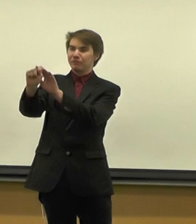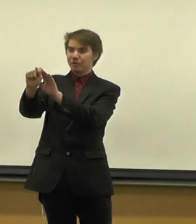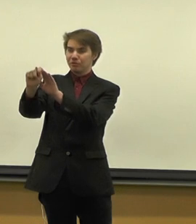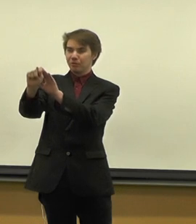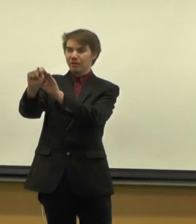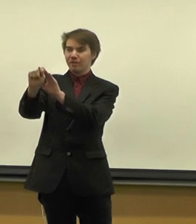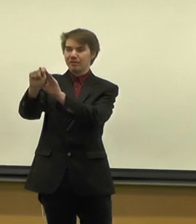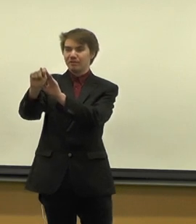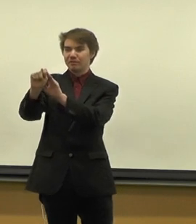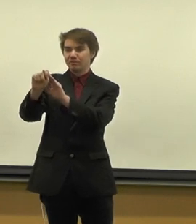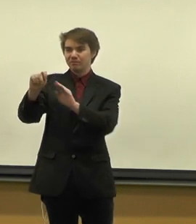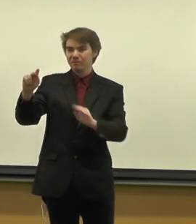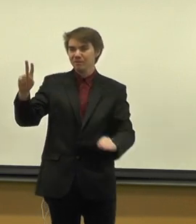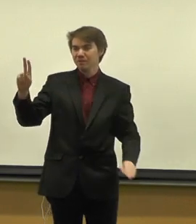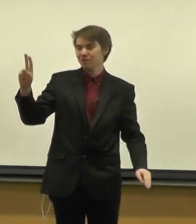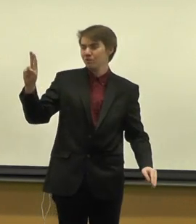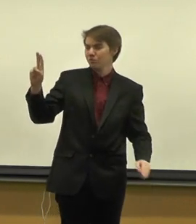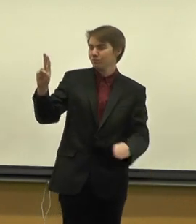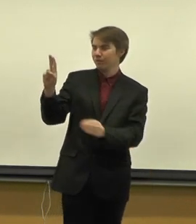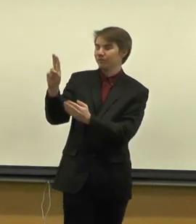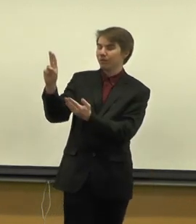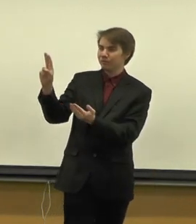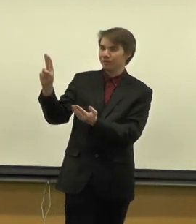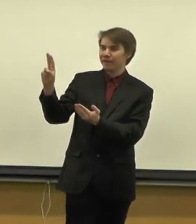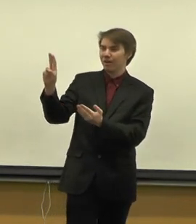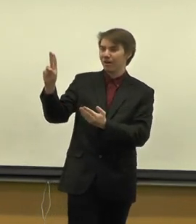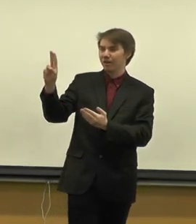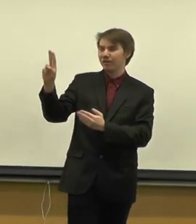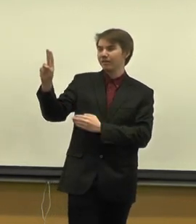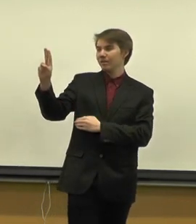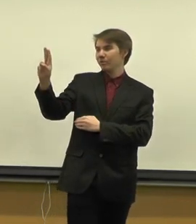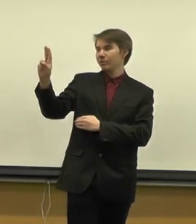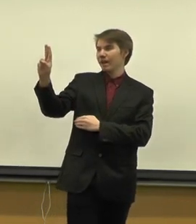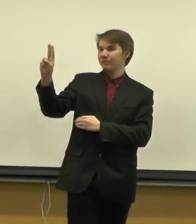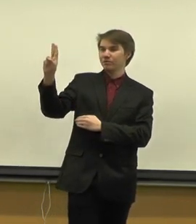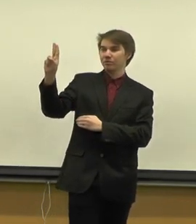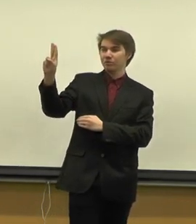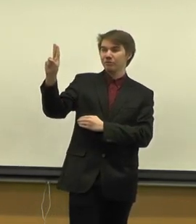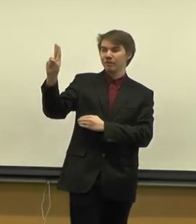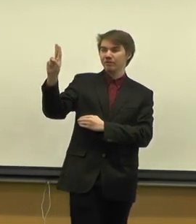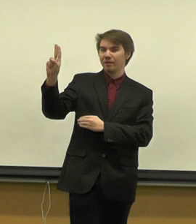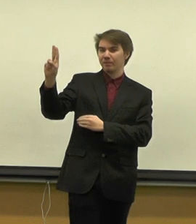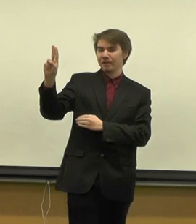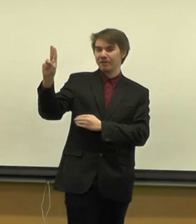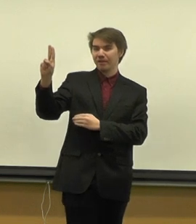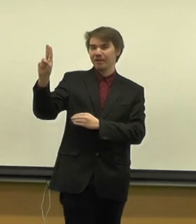the first one. U is also like R where you have just your two fingers up right here.